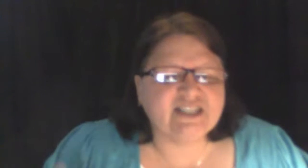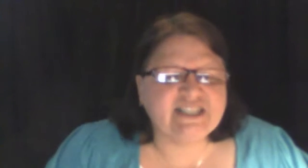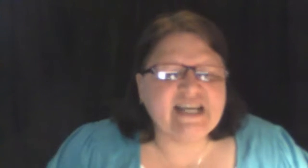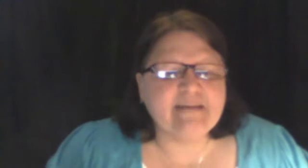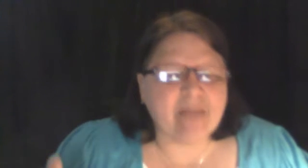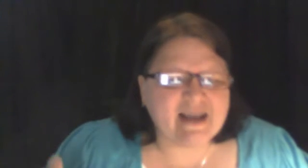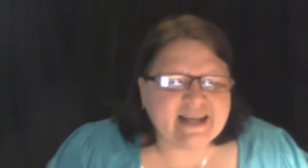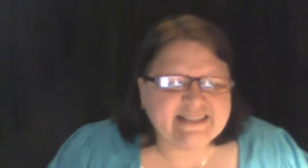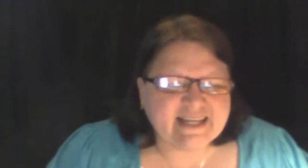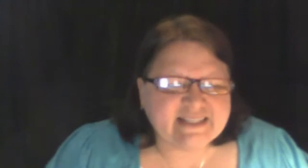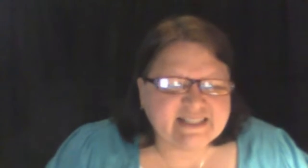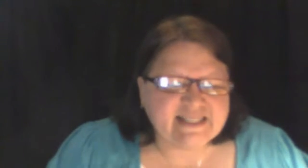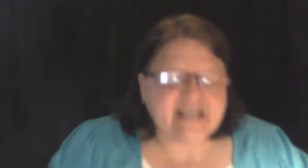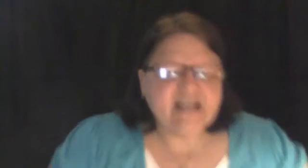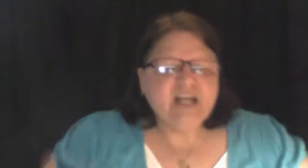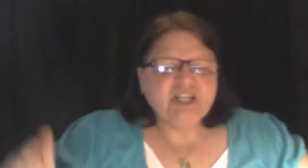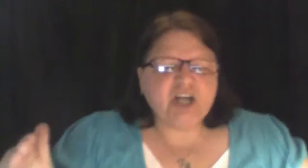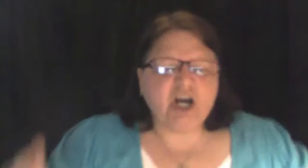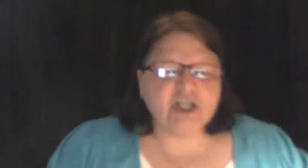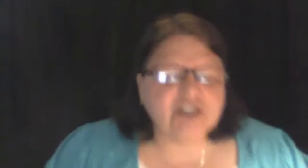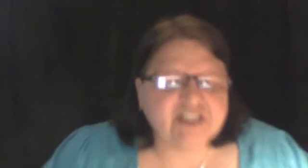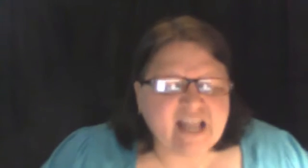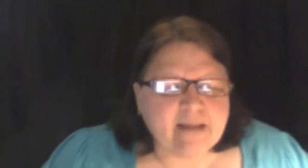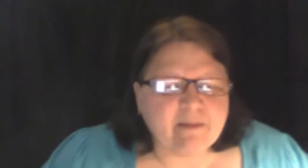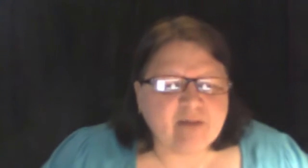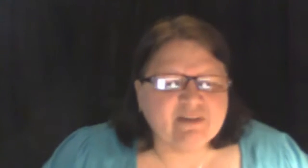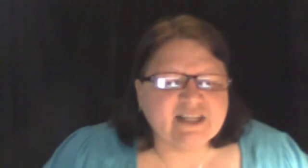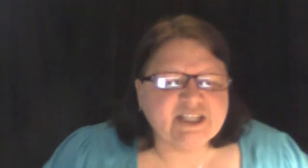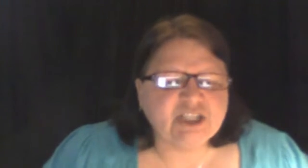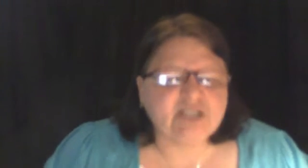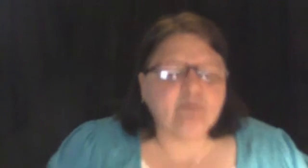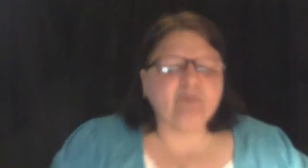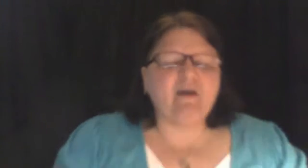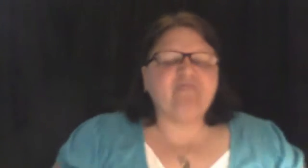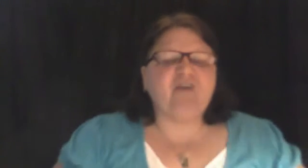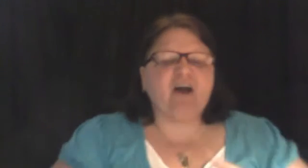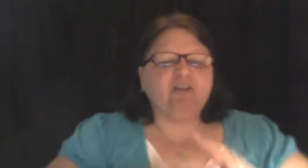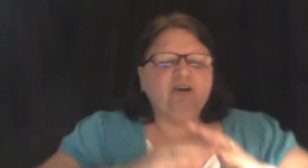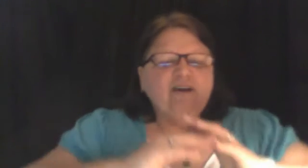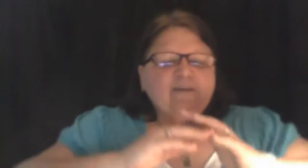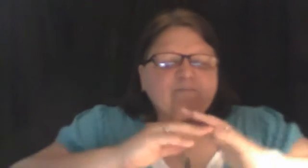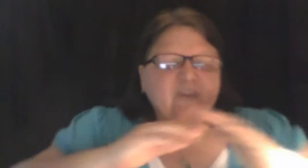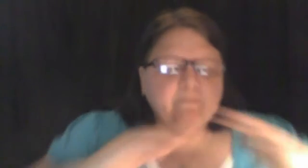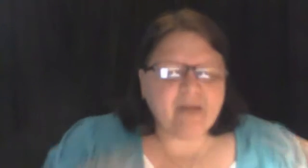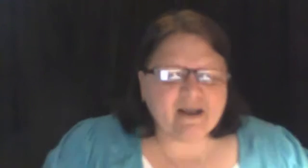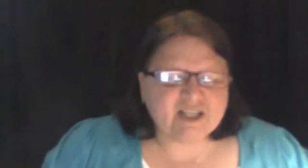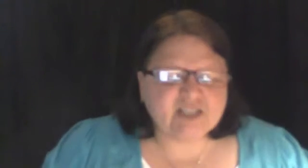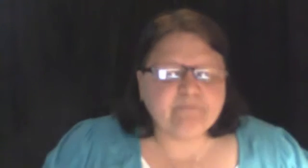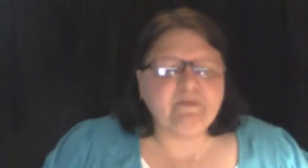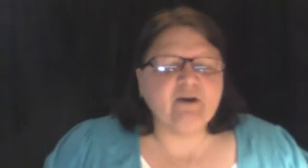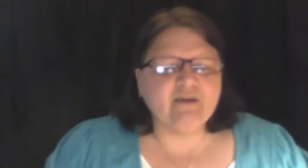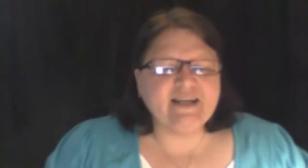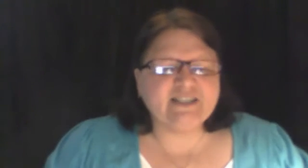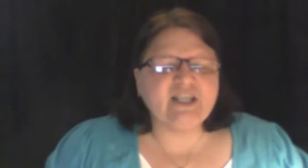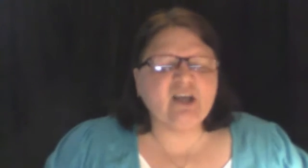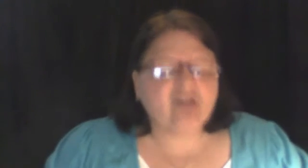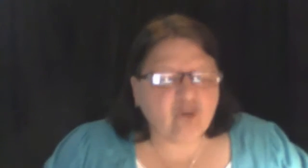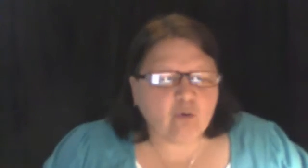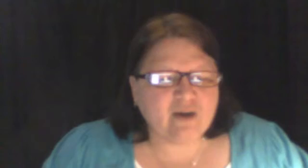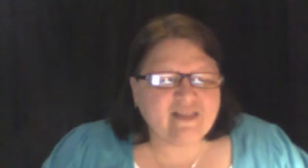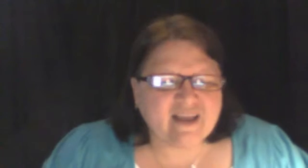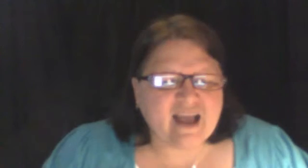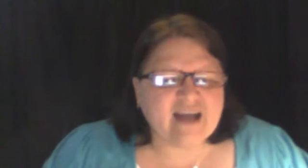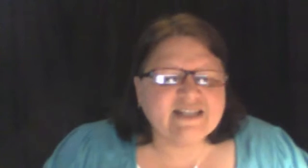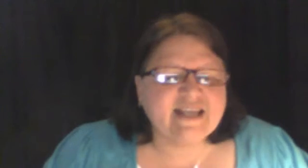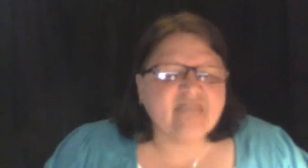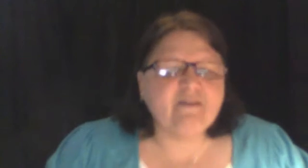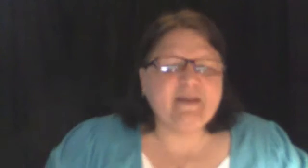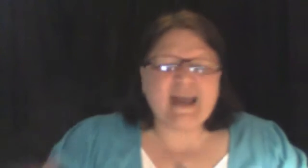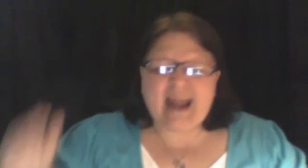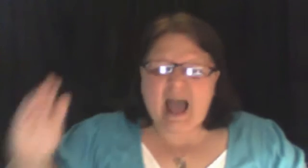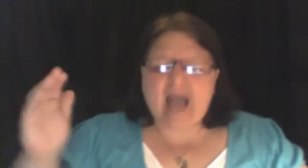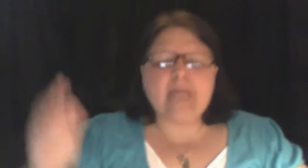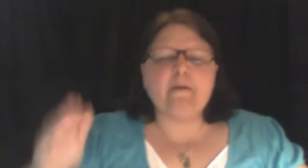see my identity, to understand my relationship with my father, to experience the authority that God has given me, and I am